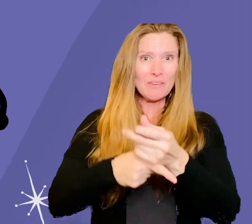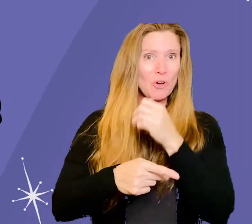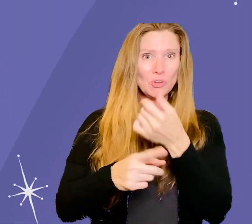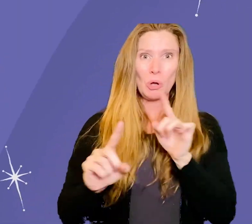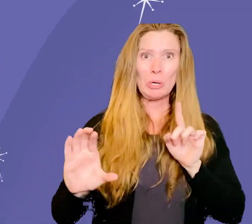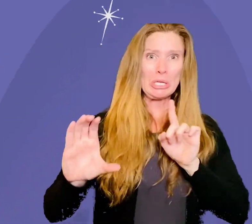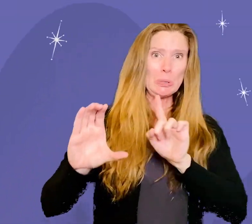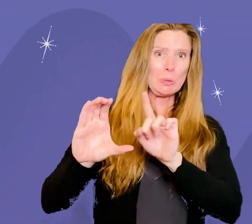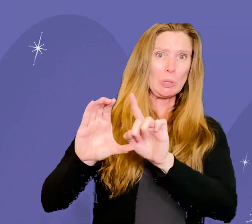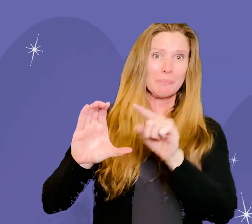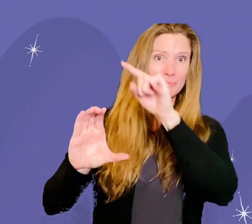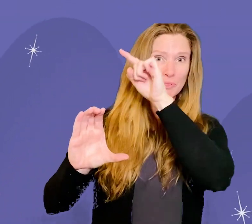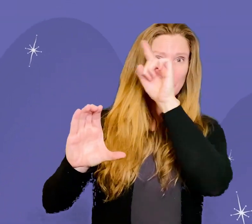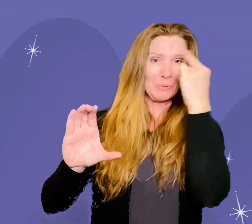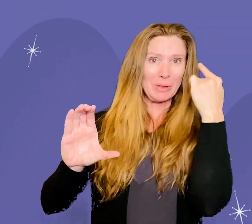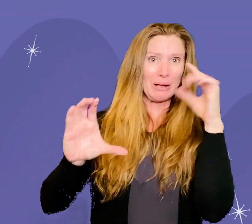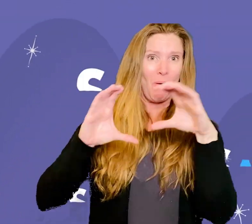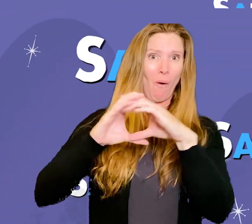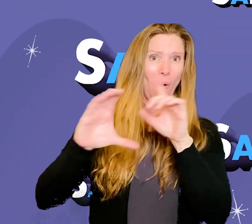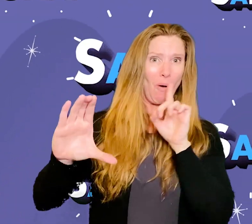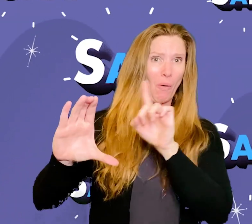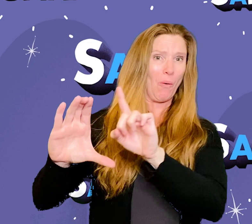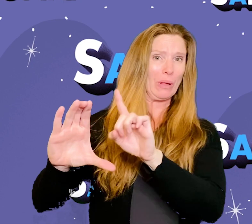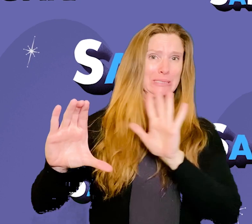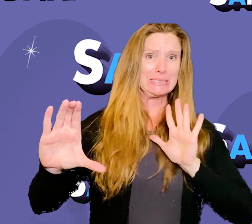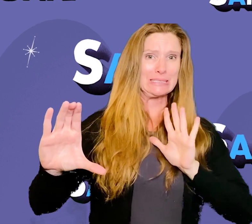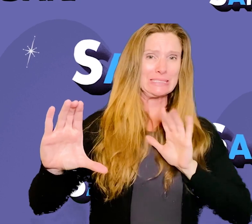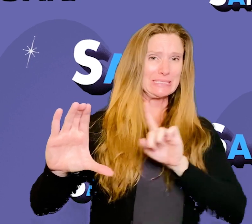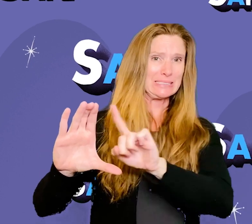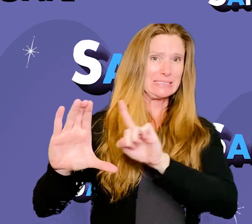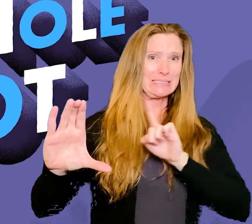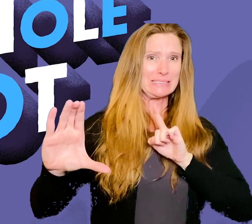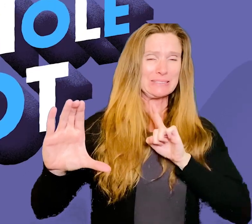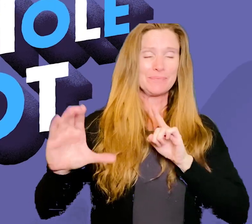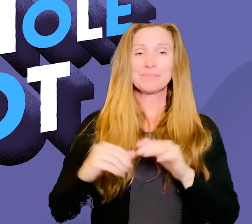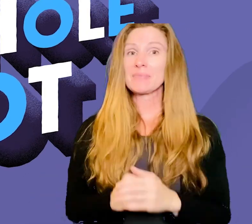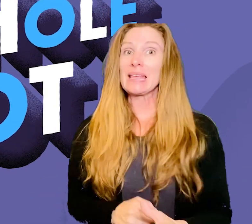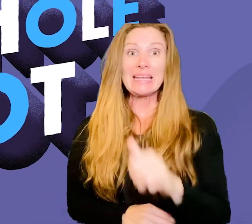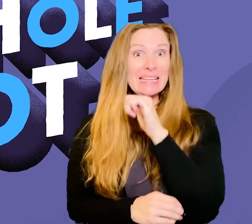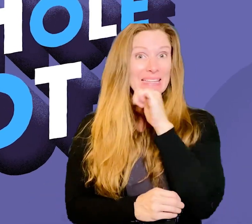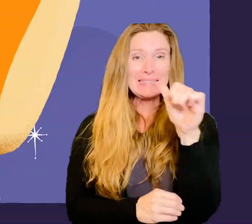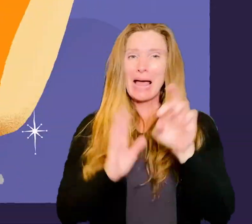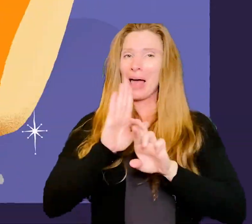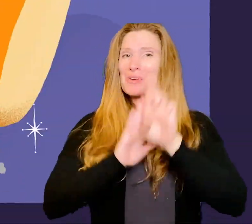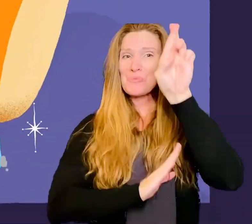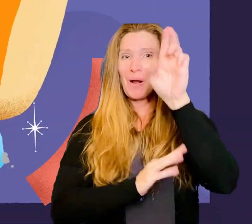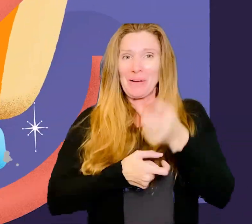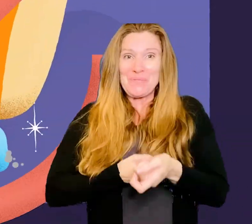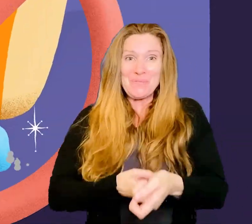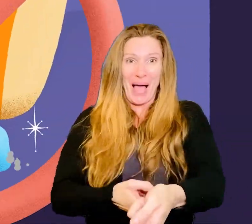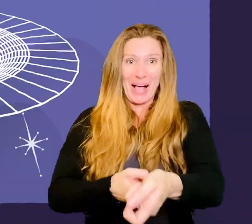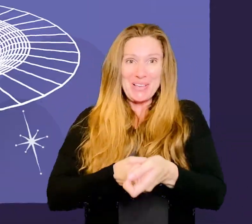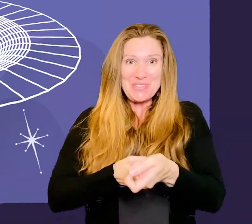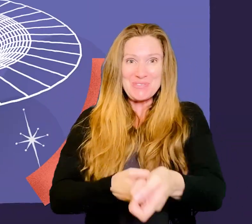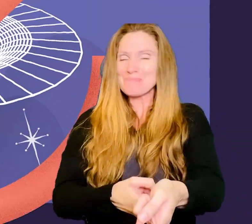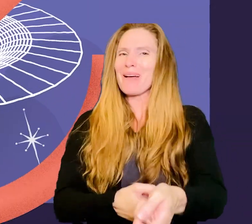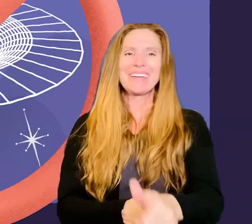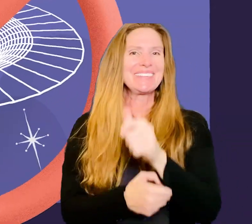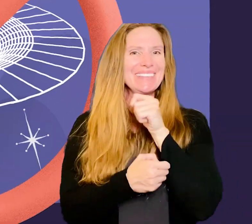don't get too close, too close! It is not a cosmic vacuum, also not a